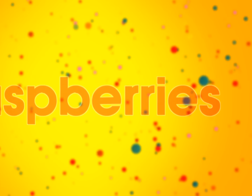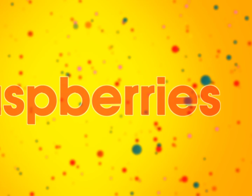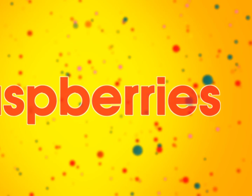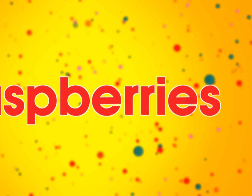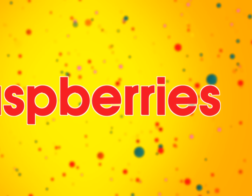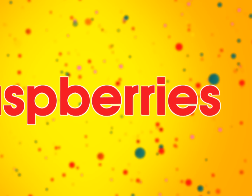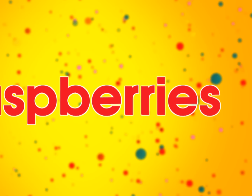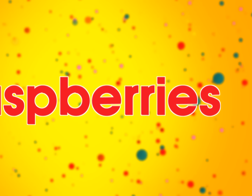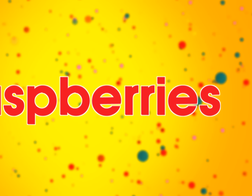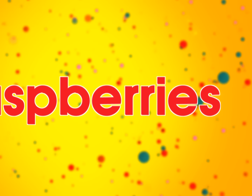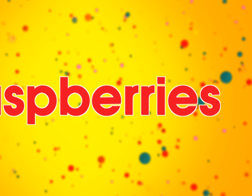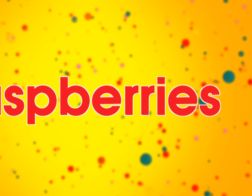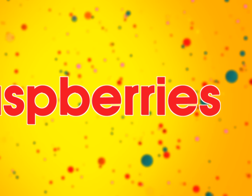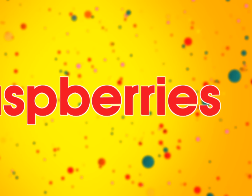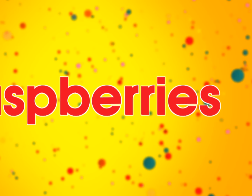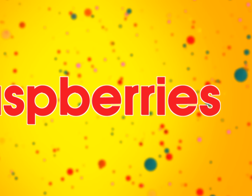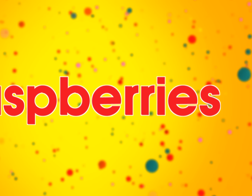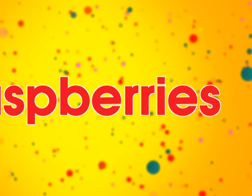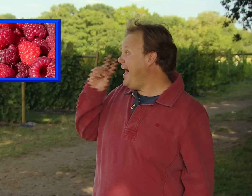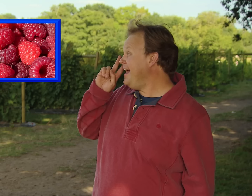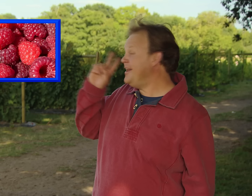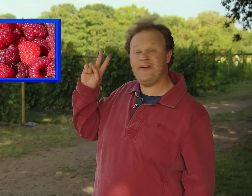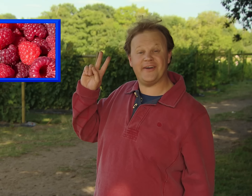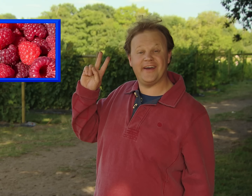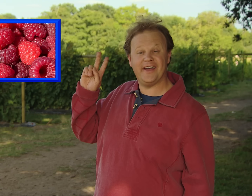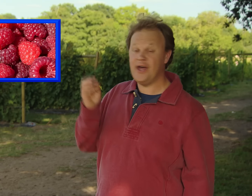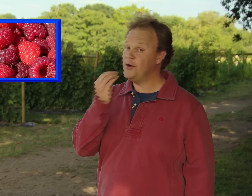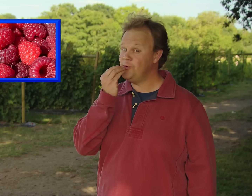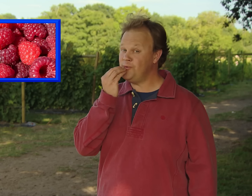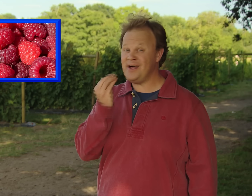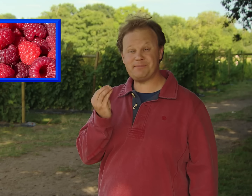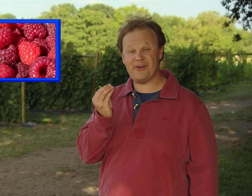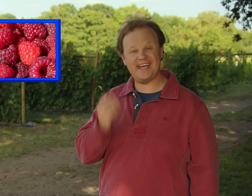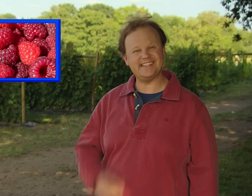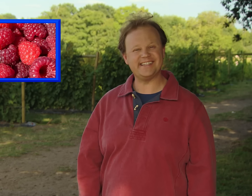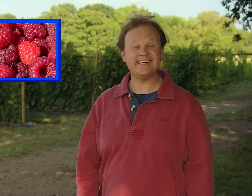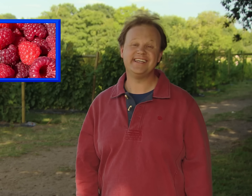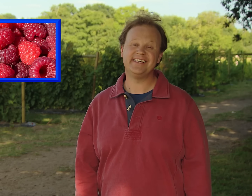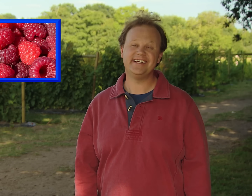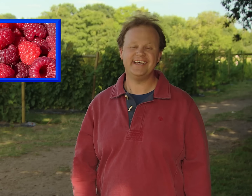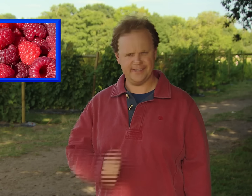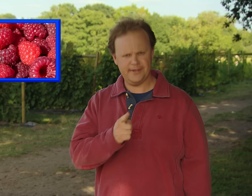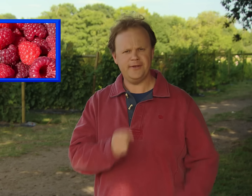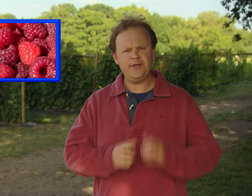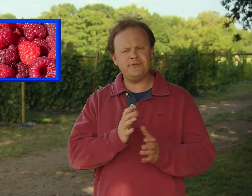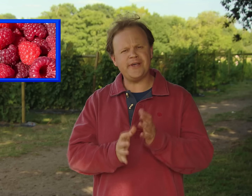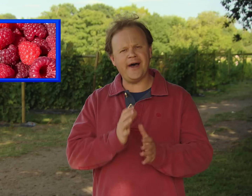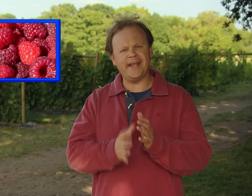Raspberries! Ah look! Raspberries! You sign!